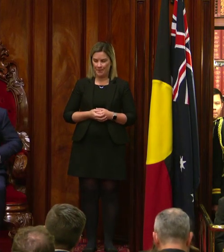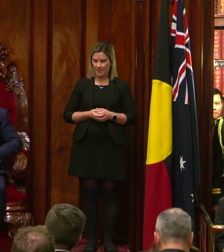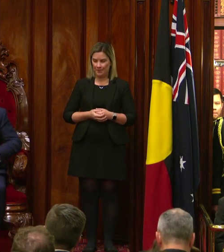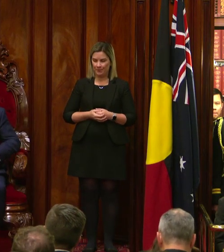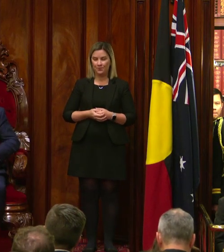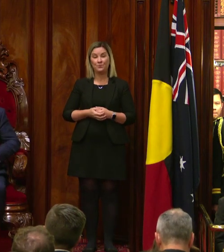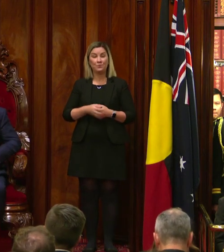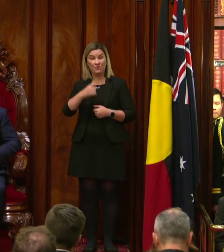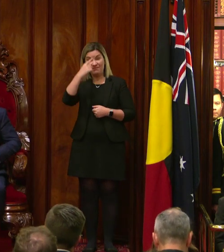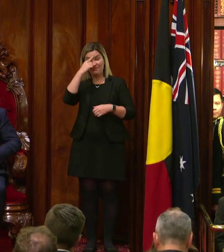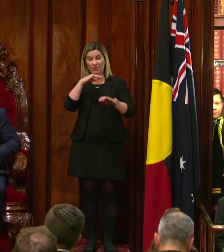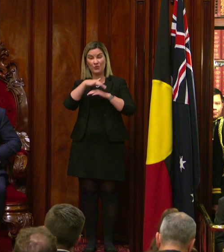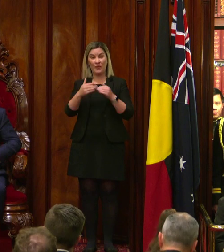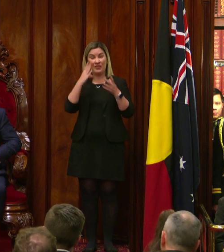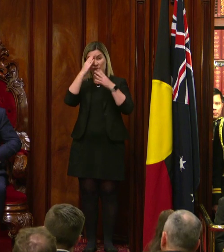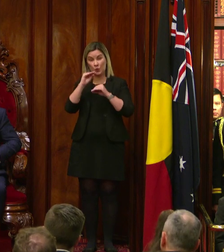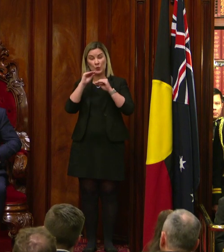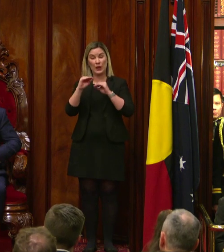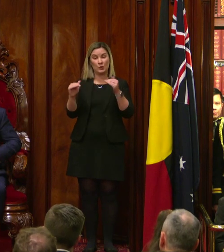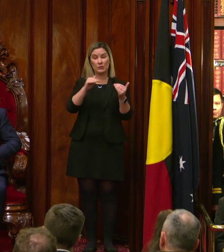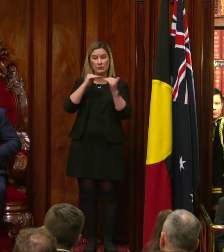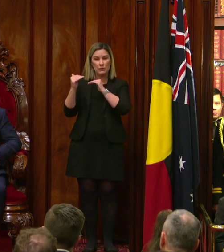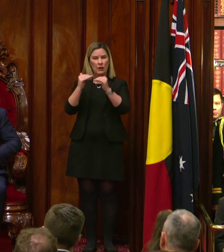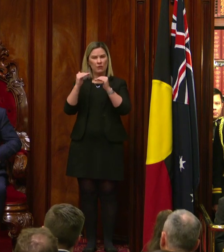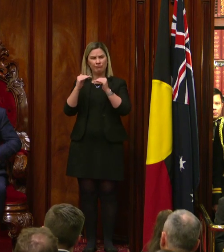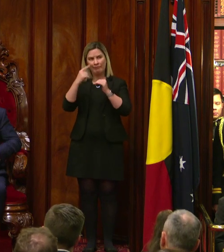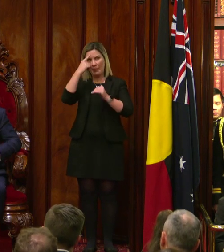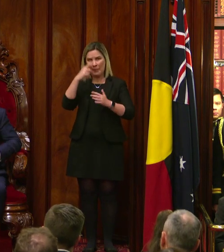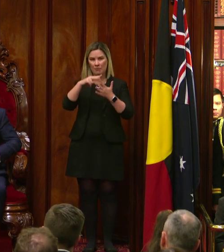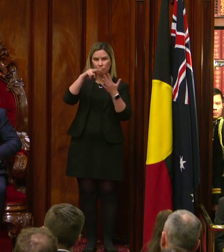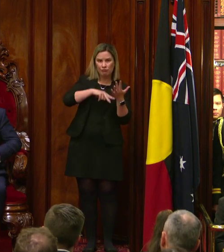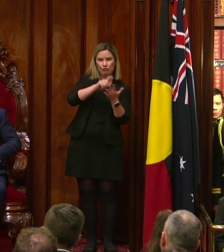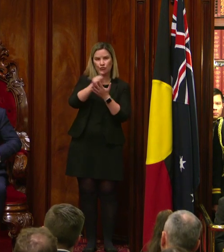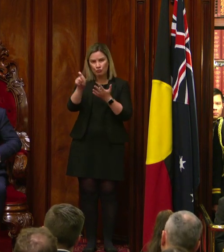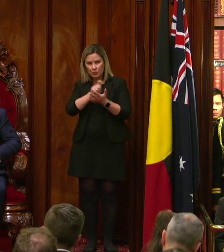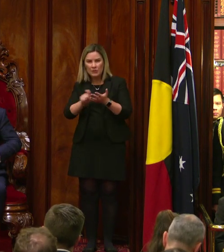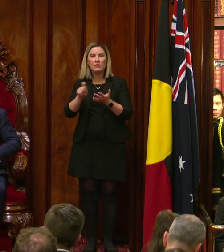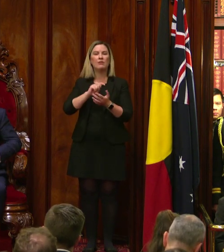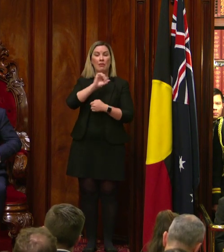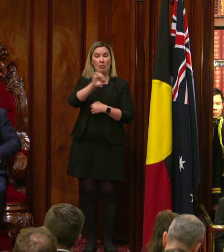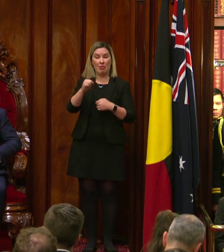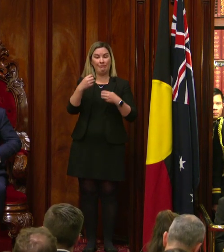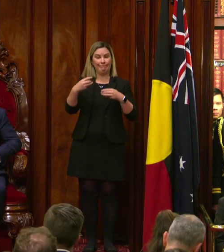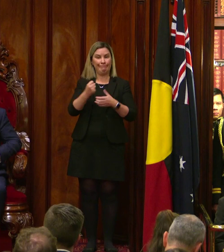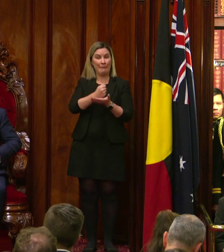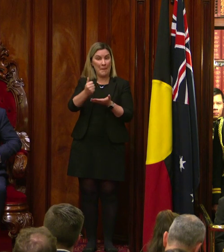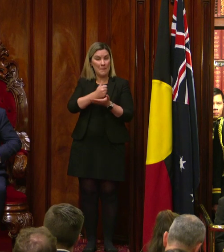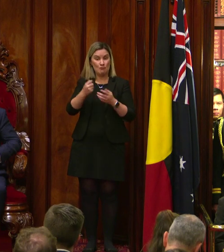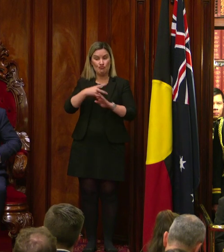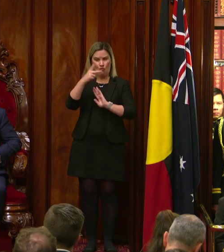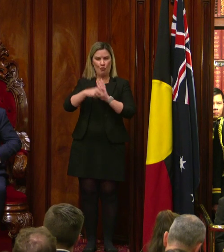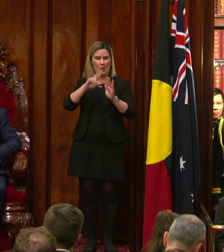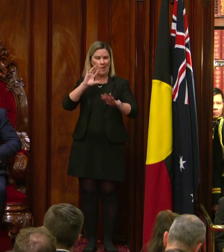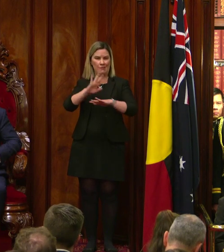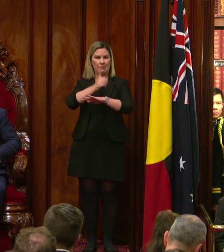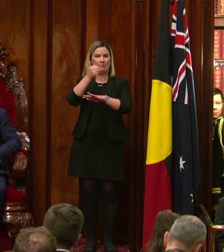To address educational standards, an ongoing targeted literacy and numeracy tutoring program will be established. And in a novel measure,